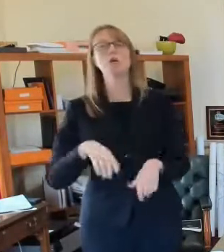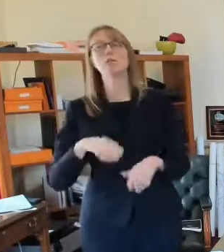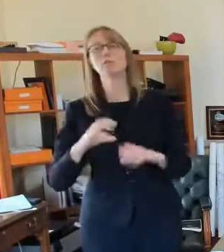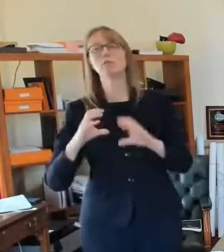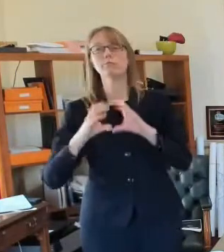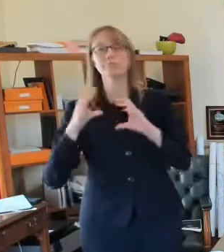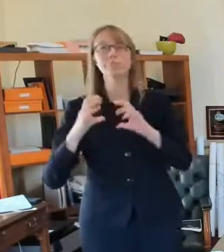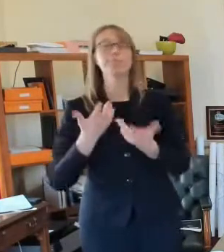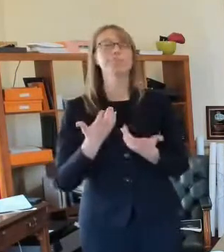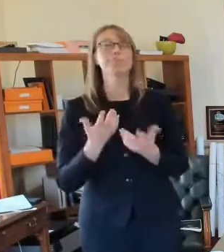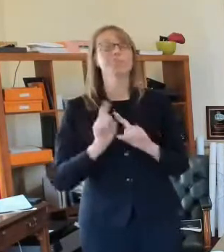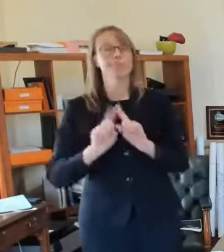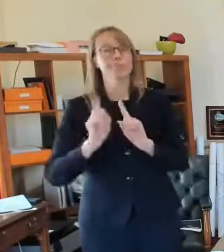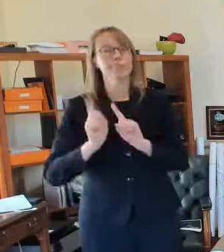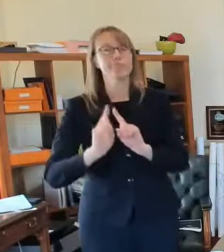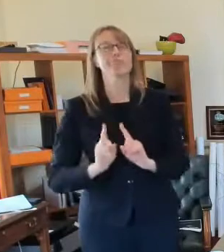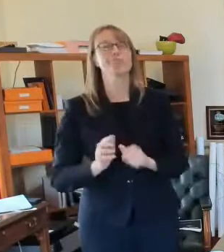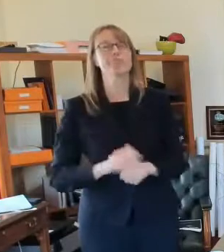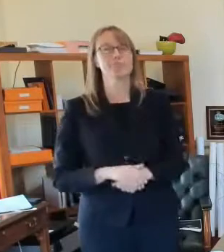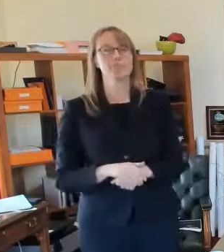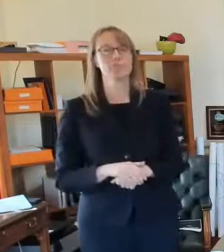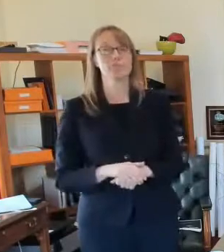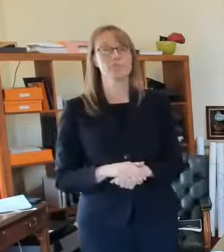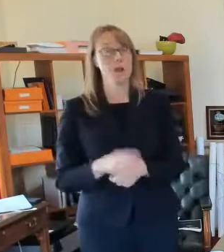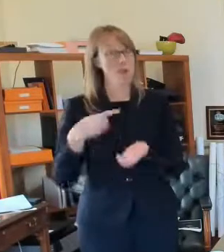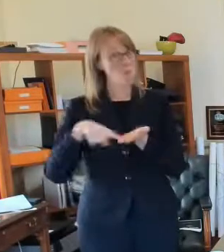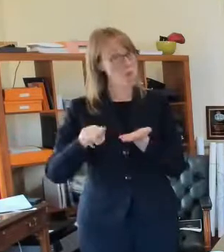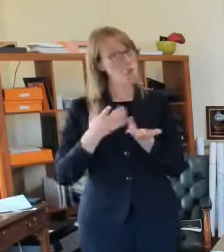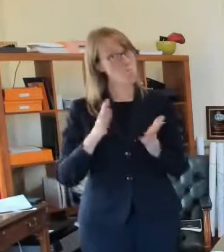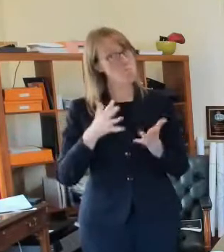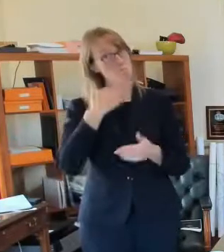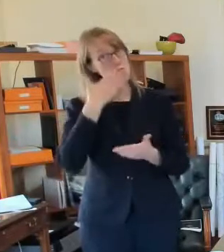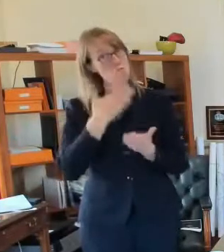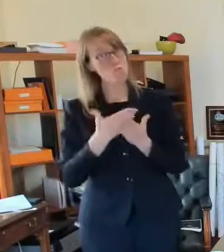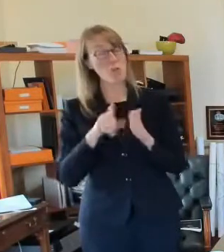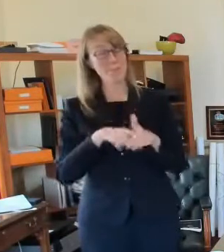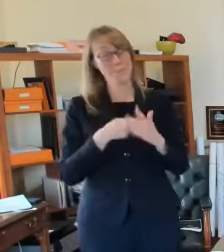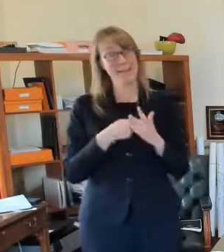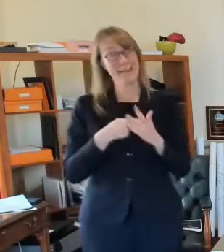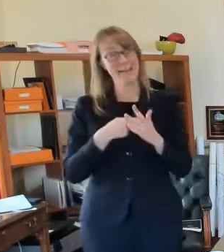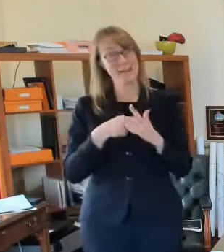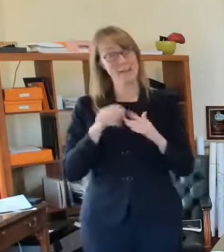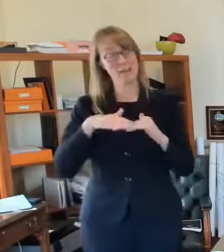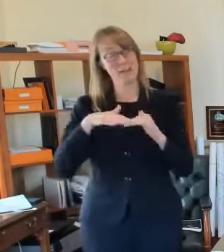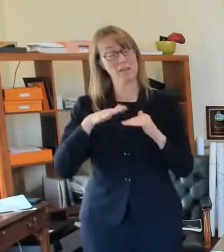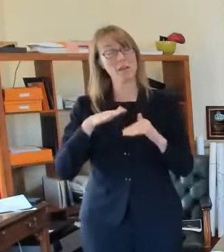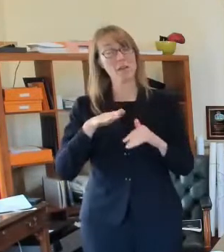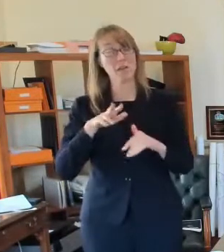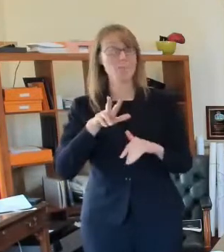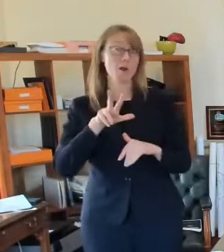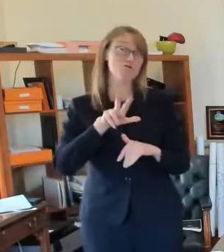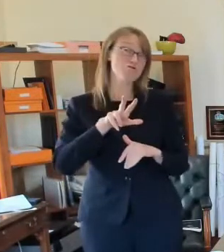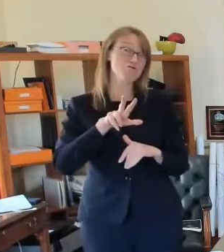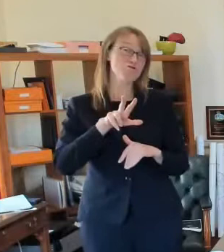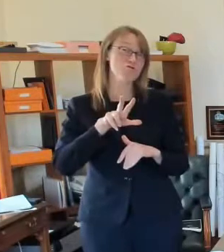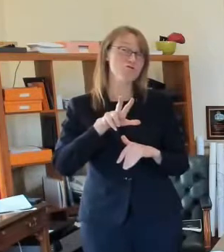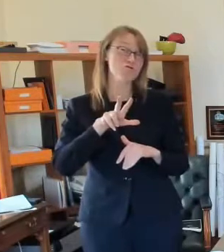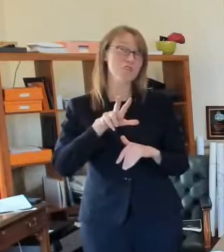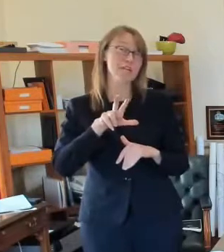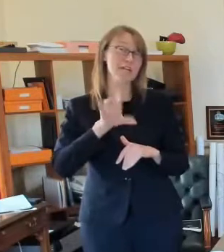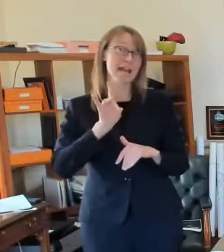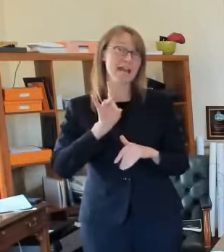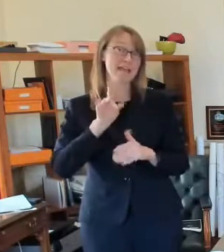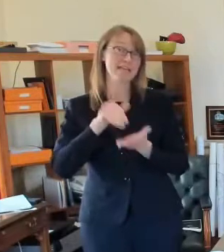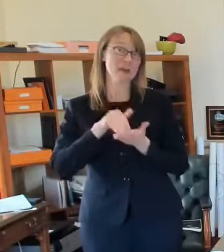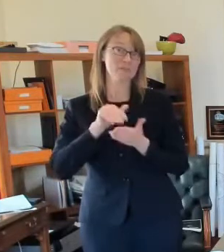of of vehicles uh the pay is pretty good the starting pay is around 38 000 i